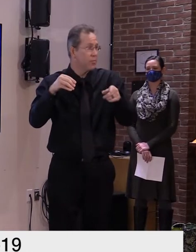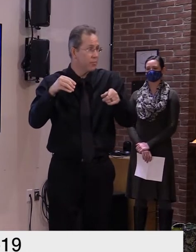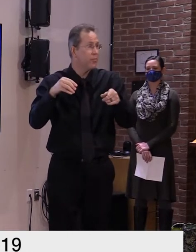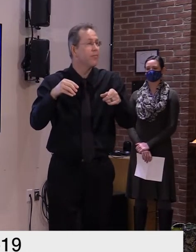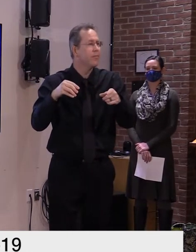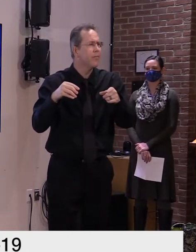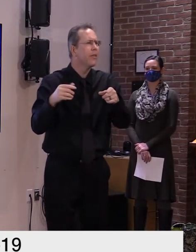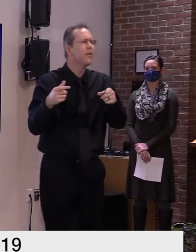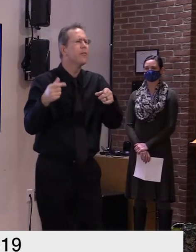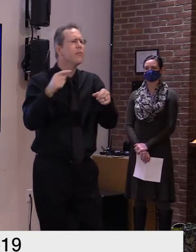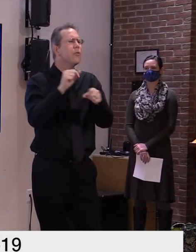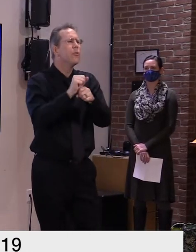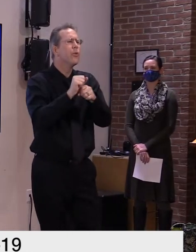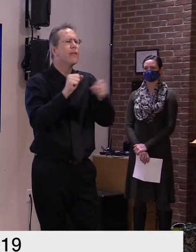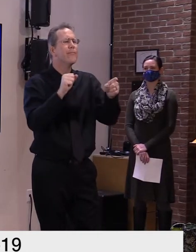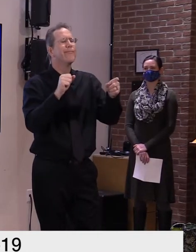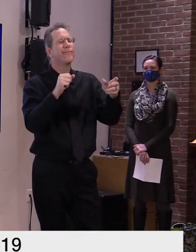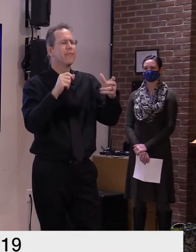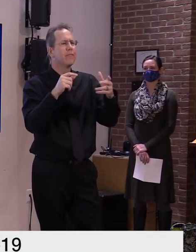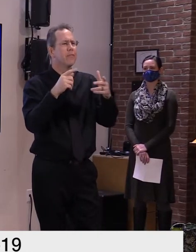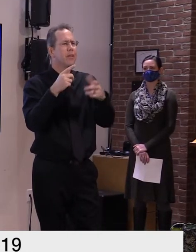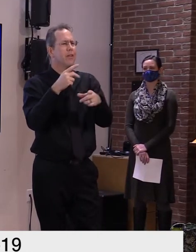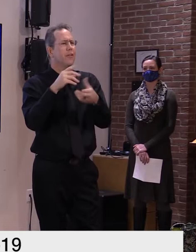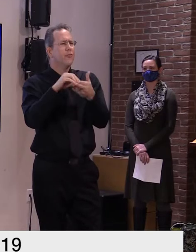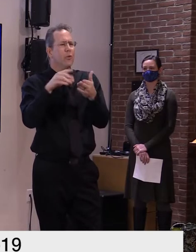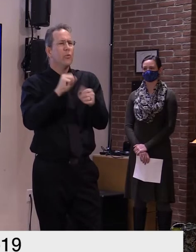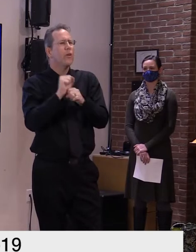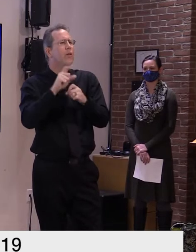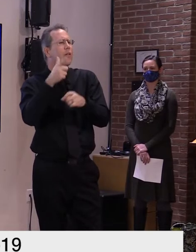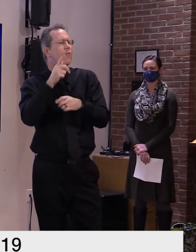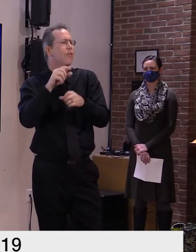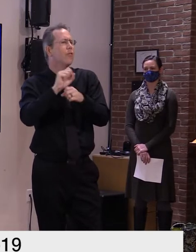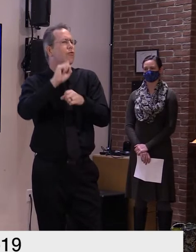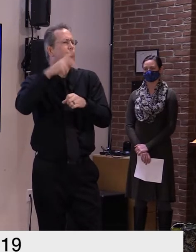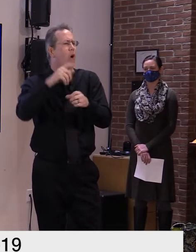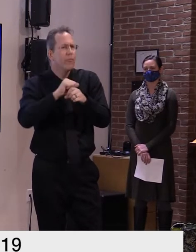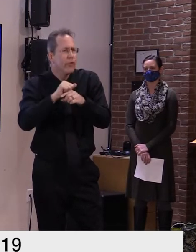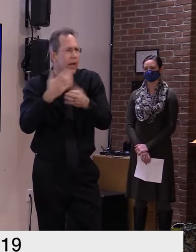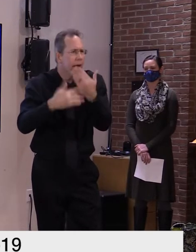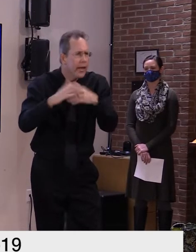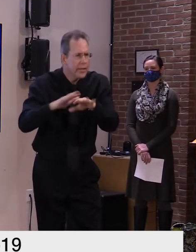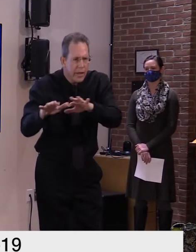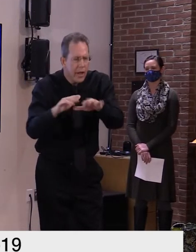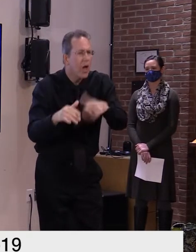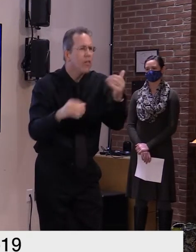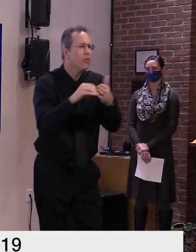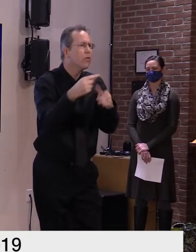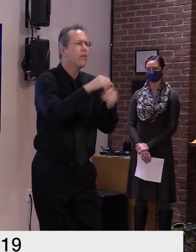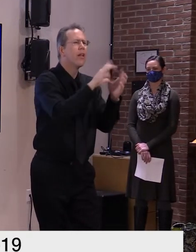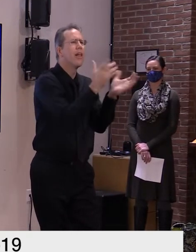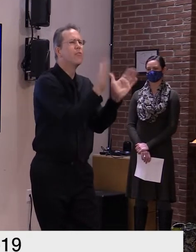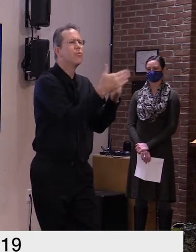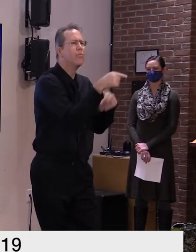in a separate space again in order to comply with our required social distancing as we manage the pandemic